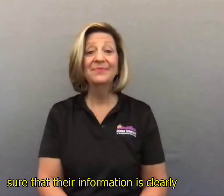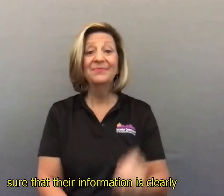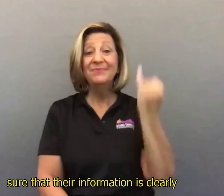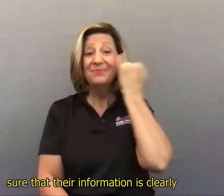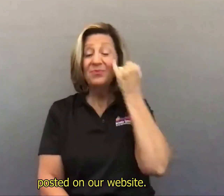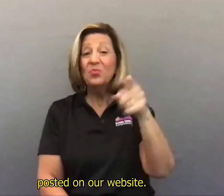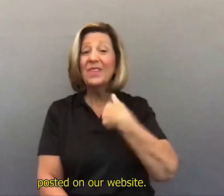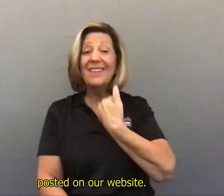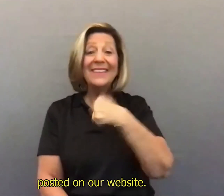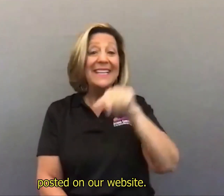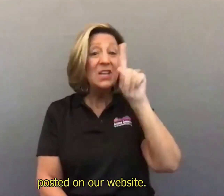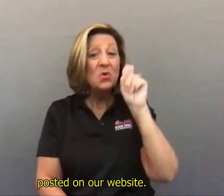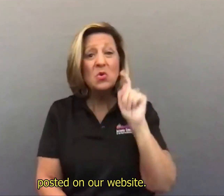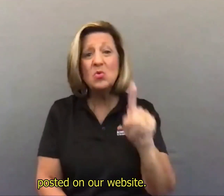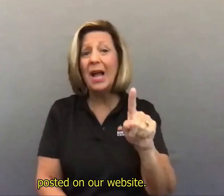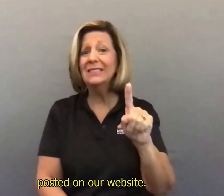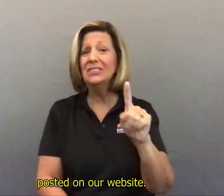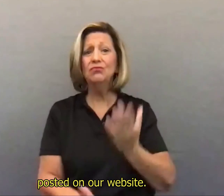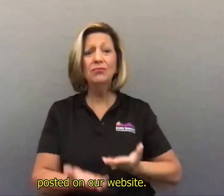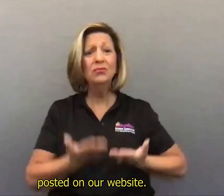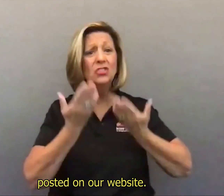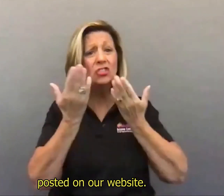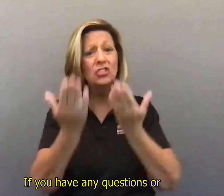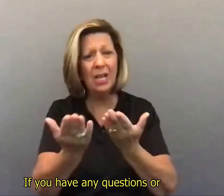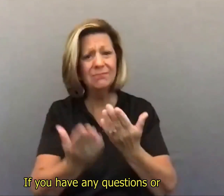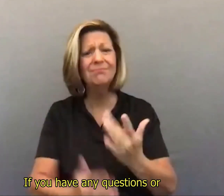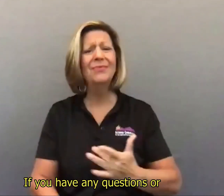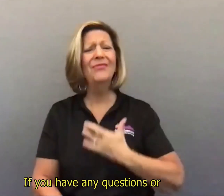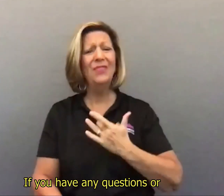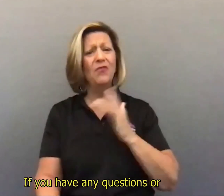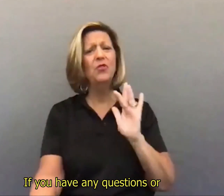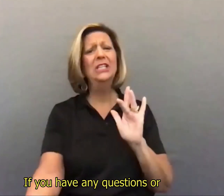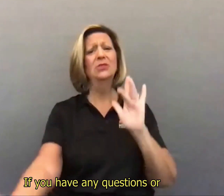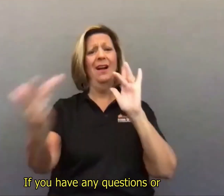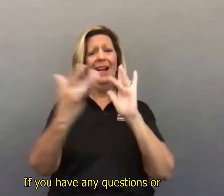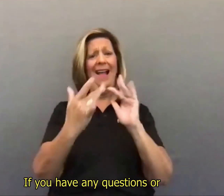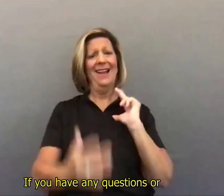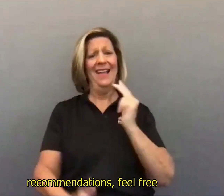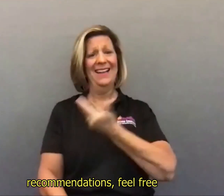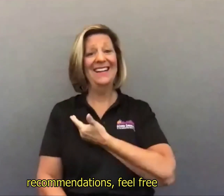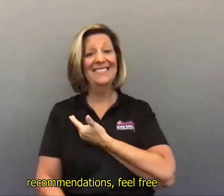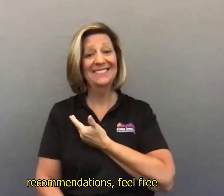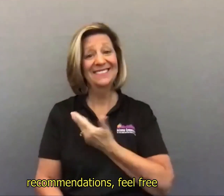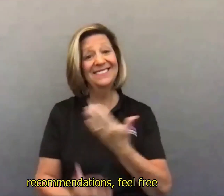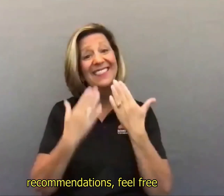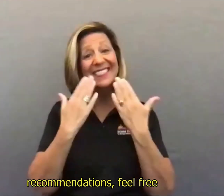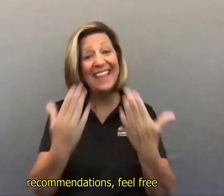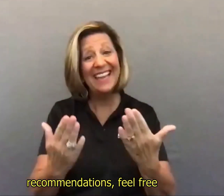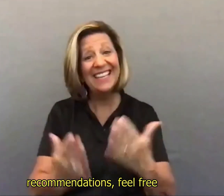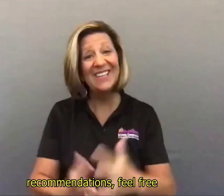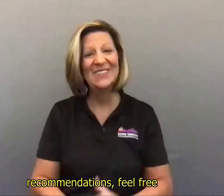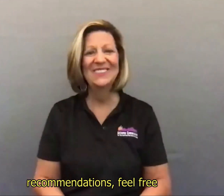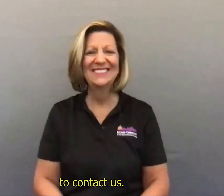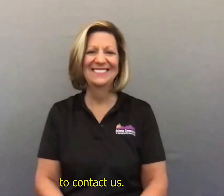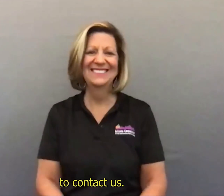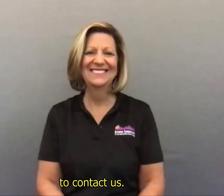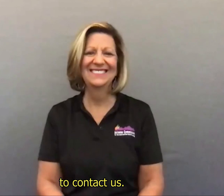clearly posted on our website. If you have any questions or recommendations, feel free to contact us.